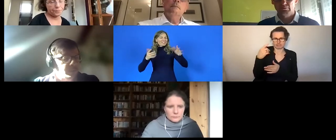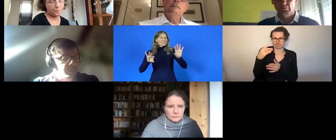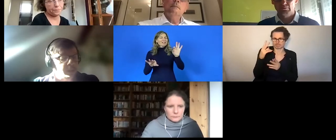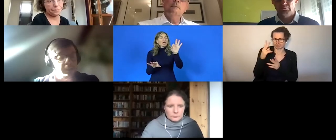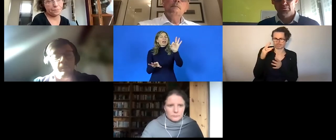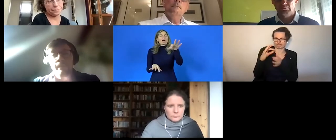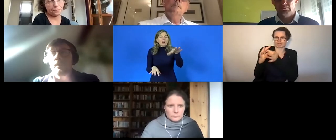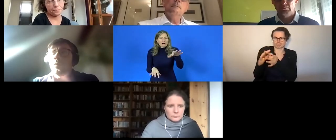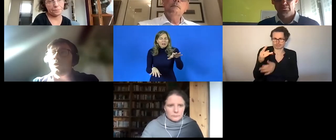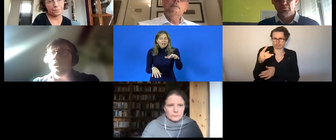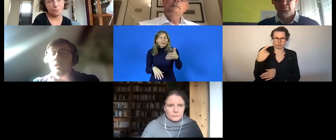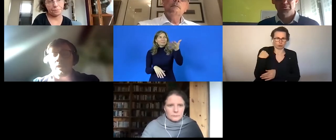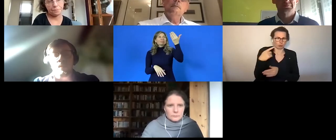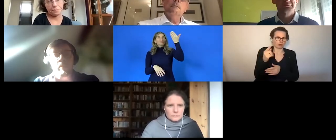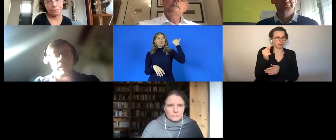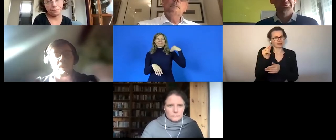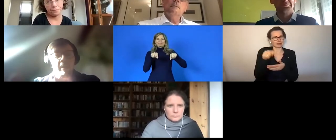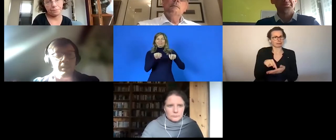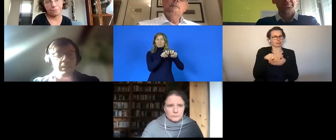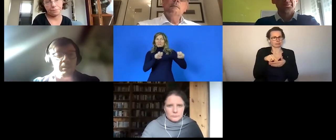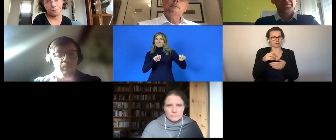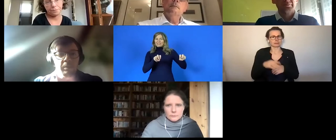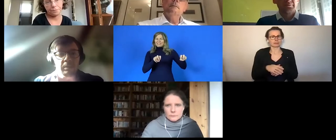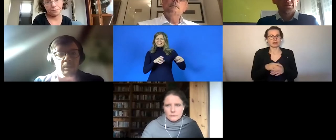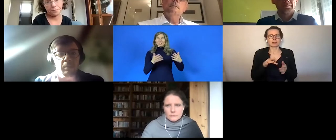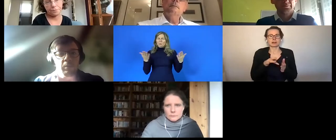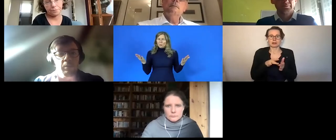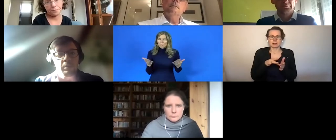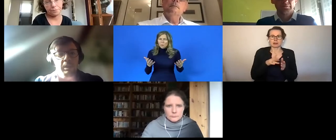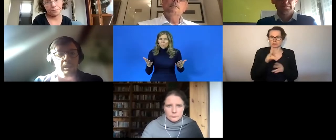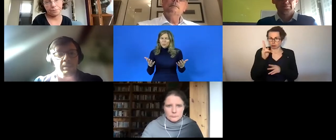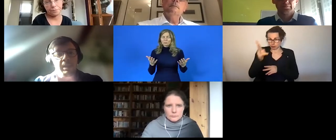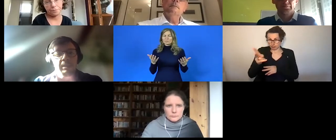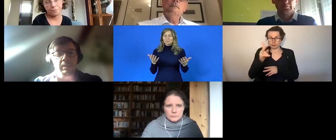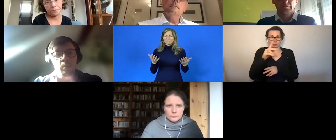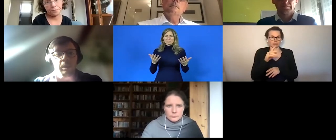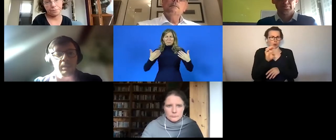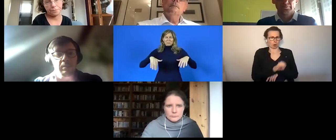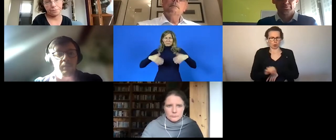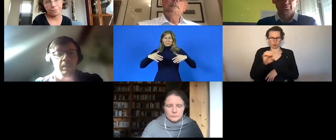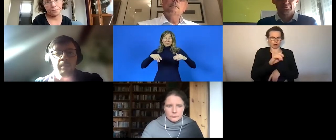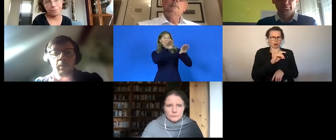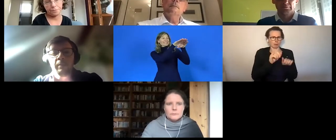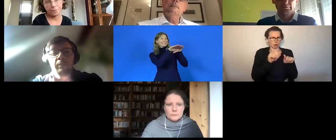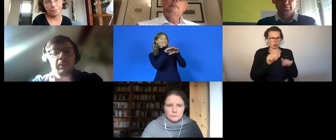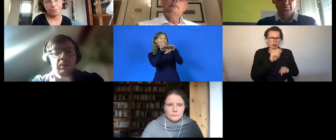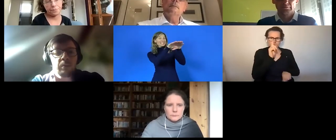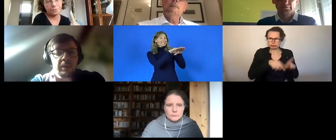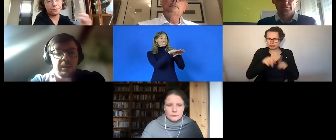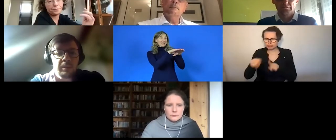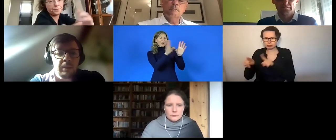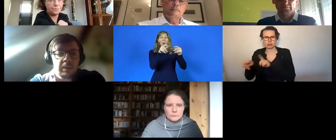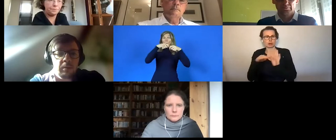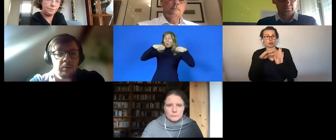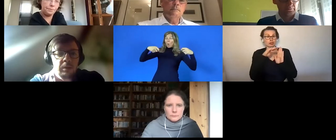panel which is the complete disparity of models and of course standards and qualities of employment for persons